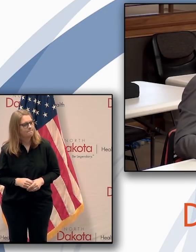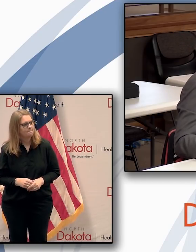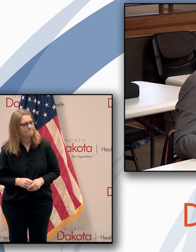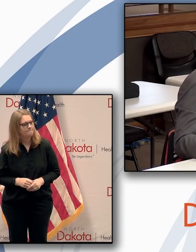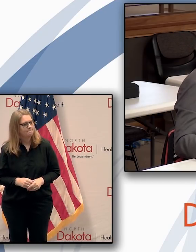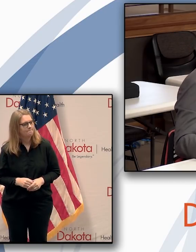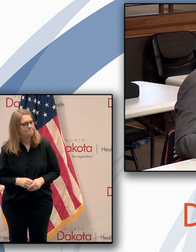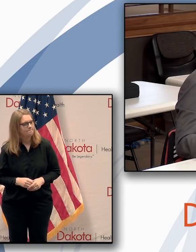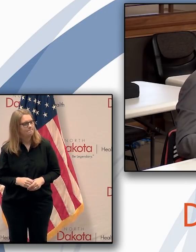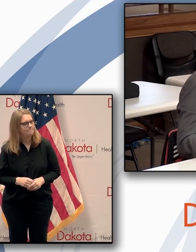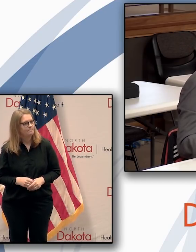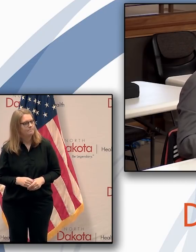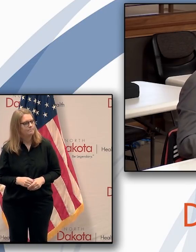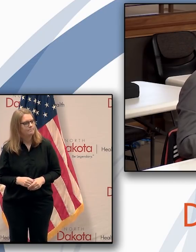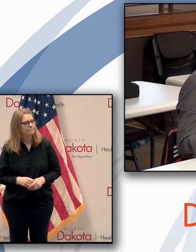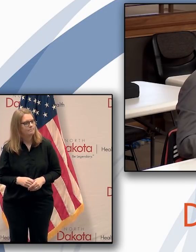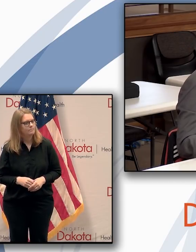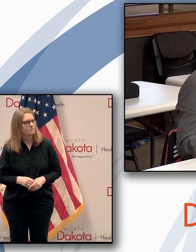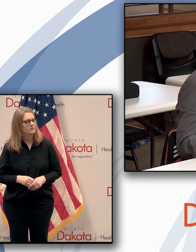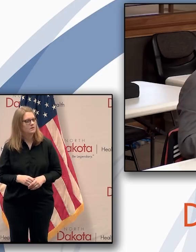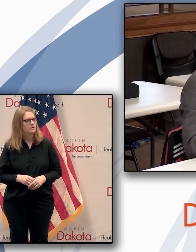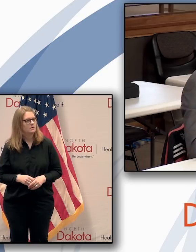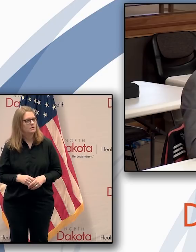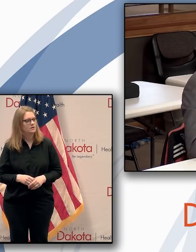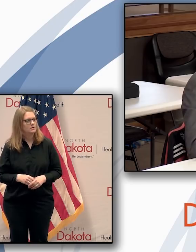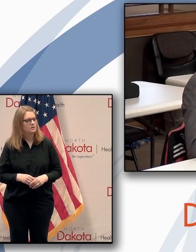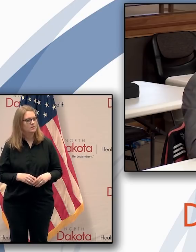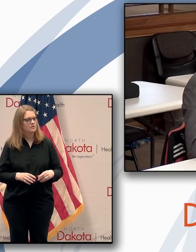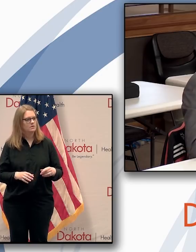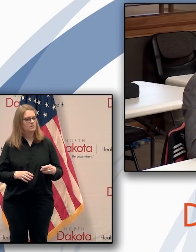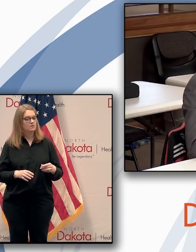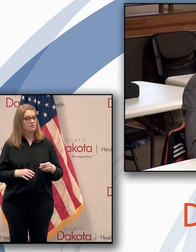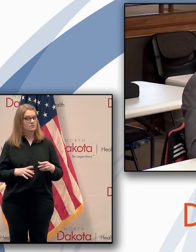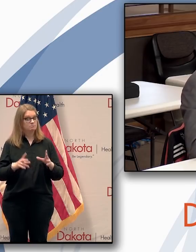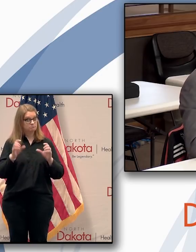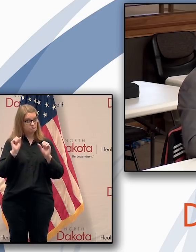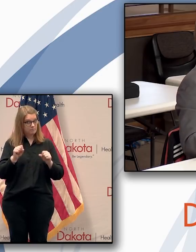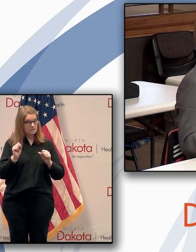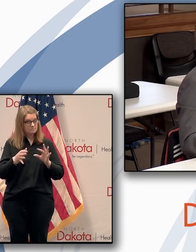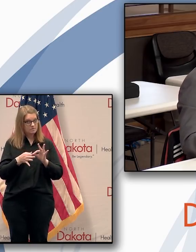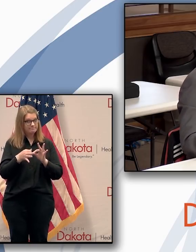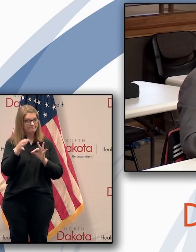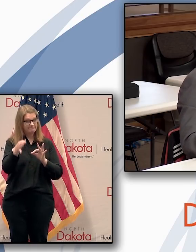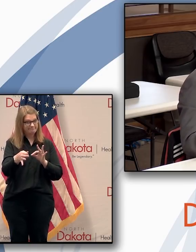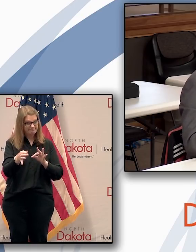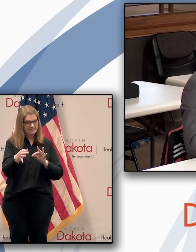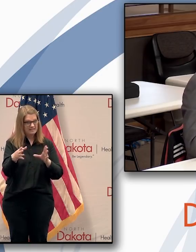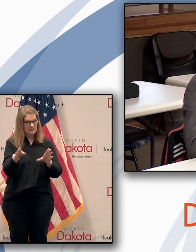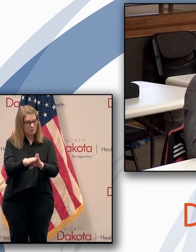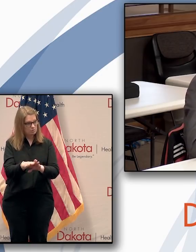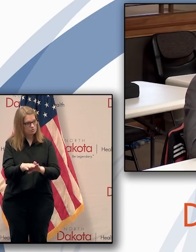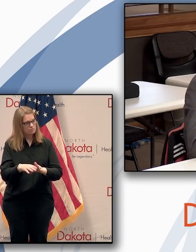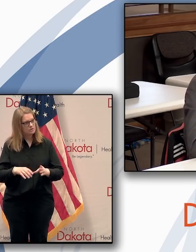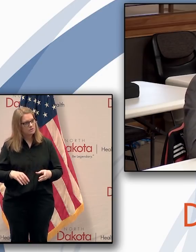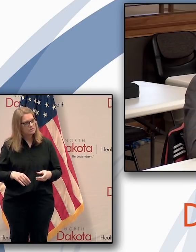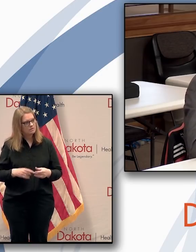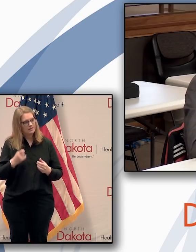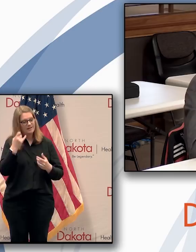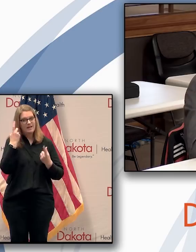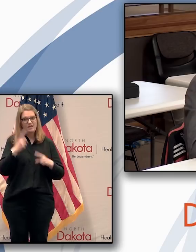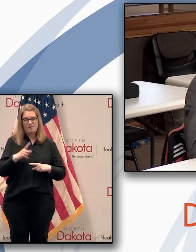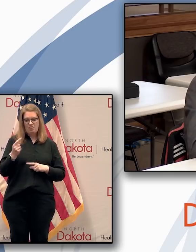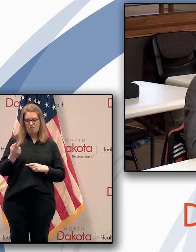expanding the business closures for the expected or an anticipated uptick? Like if there's an uptick on Thursday,